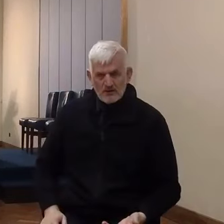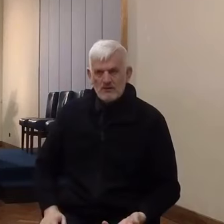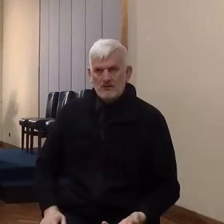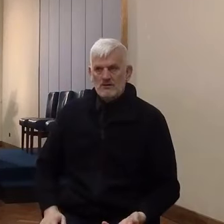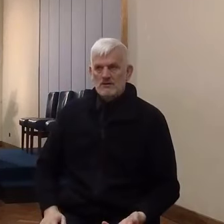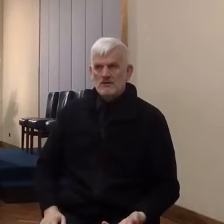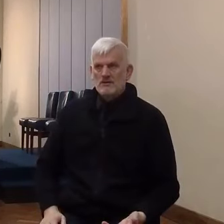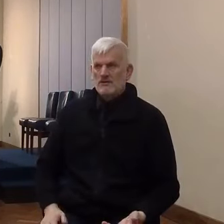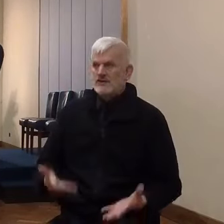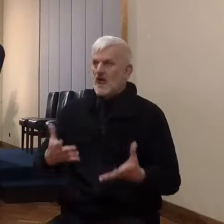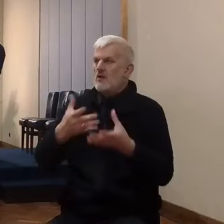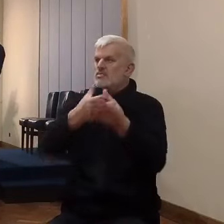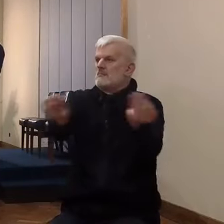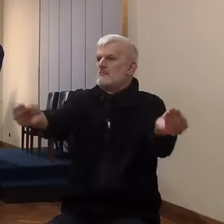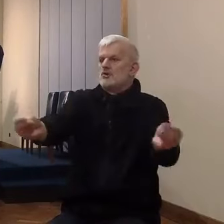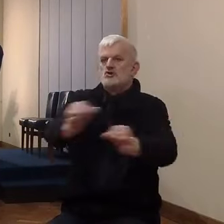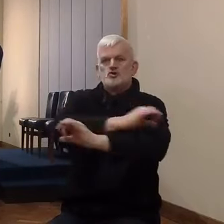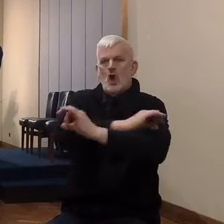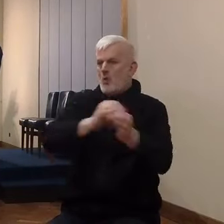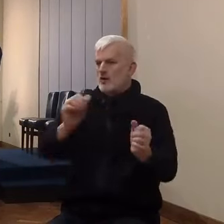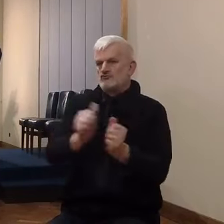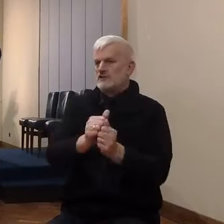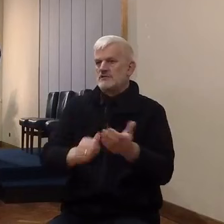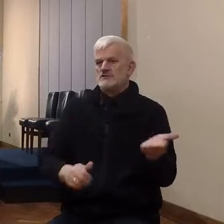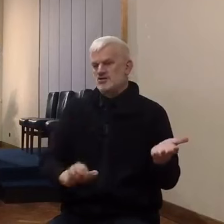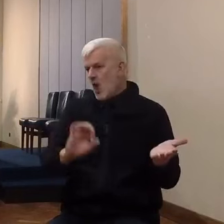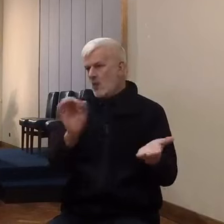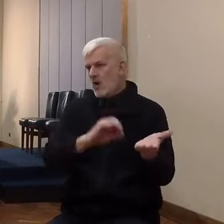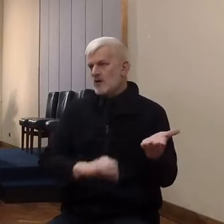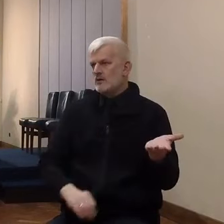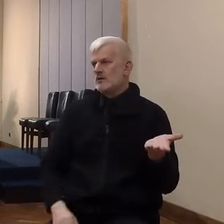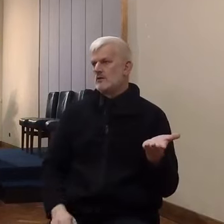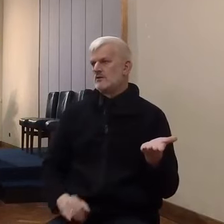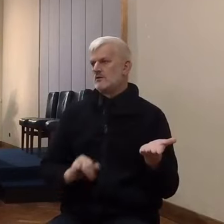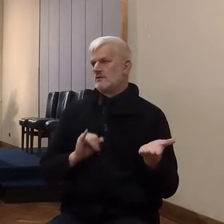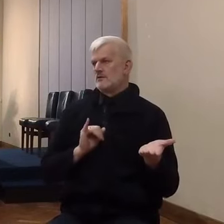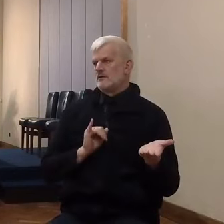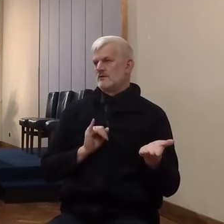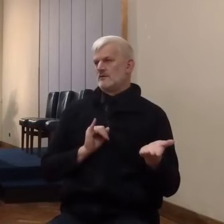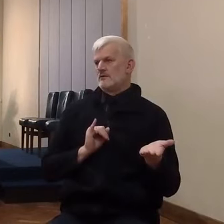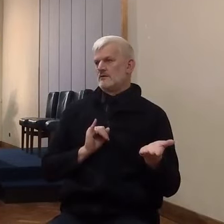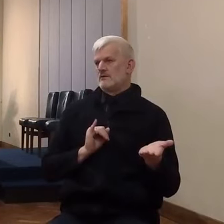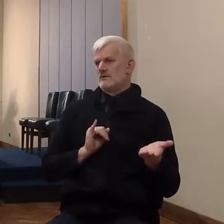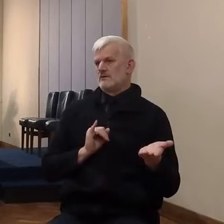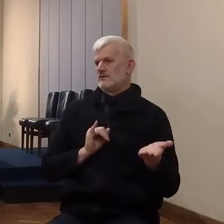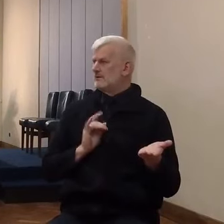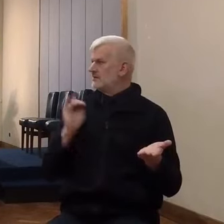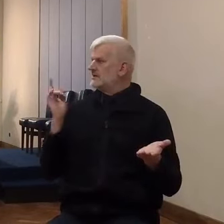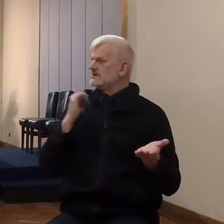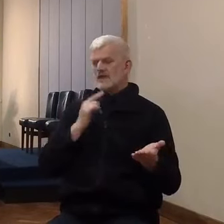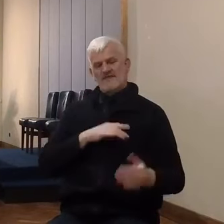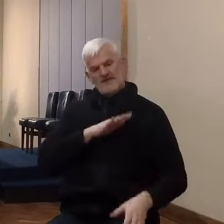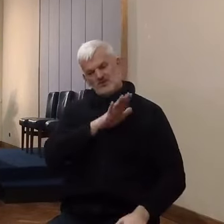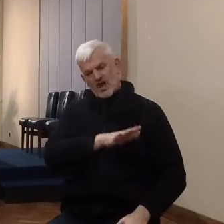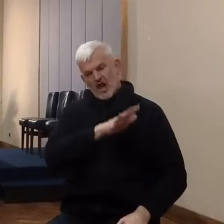many evangelicals, that's a great shame, and actually it's worse than a shame, I'm not sure it isn't an insult to God.